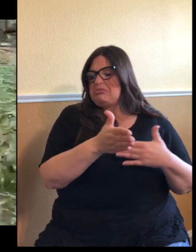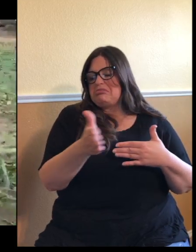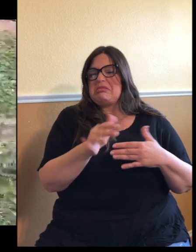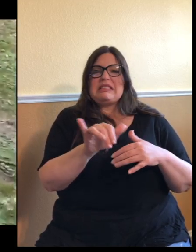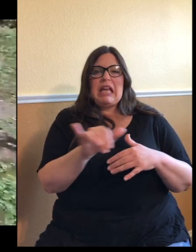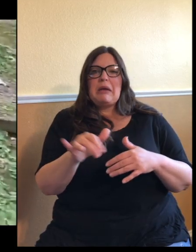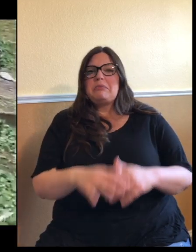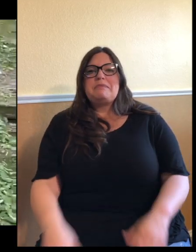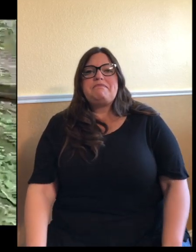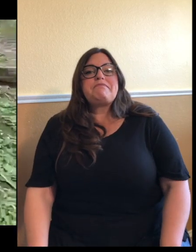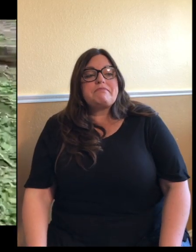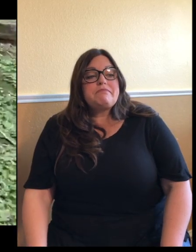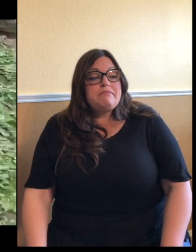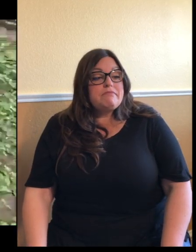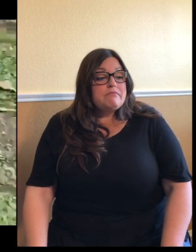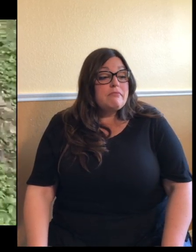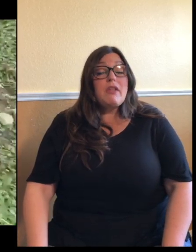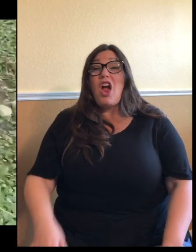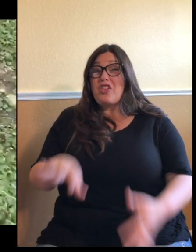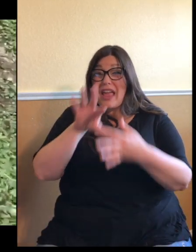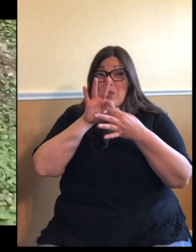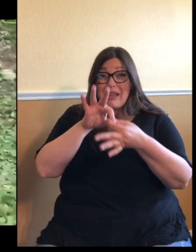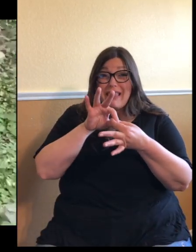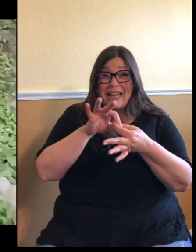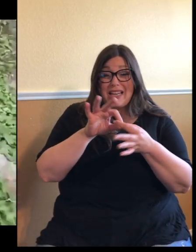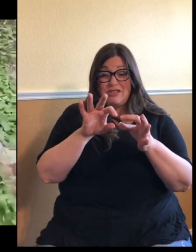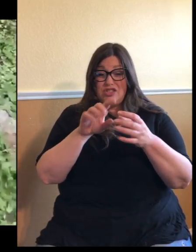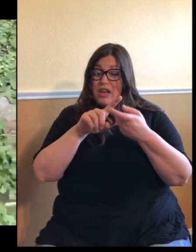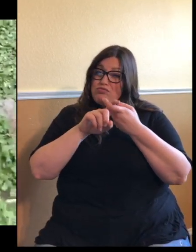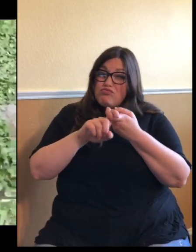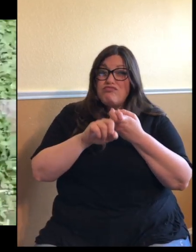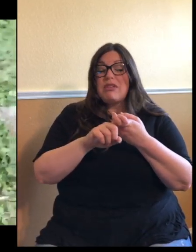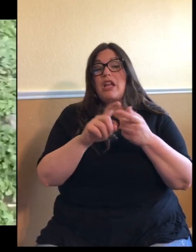different that way. related to raccoons? They are not. They are not related to anybody but themselves.